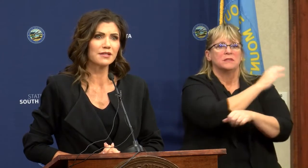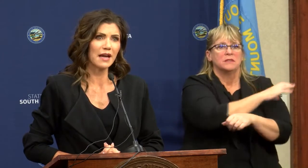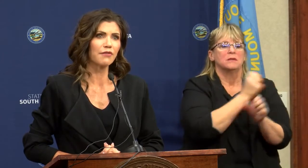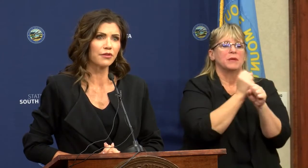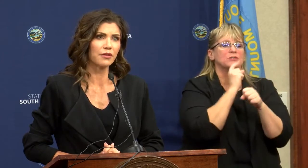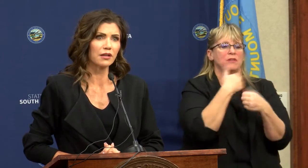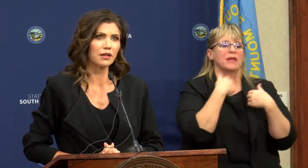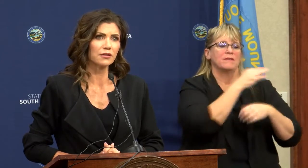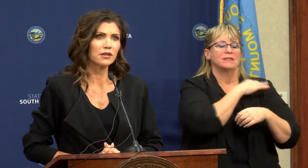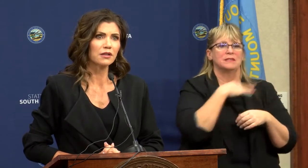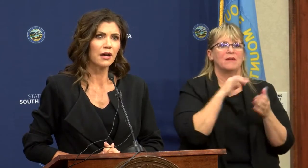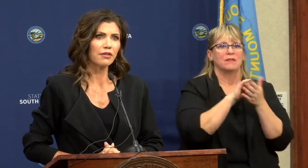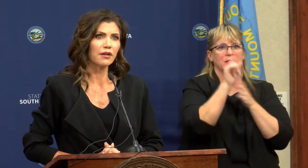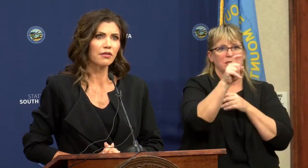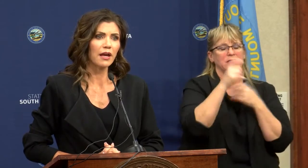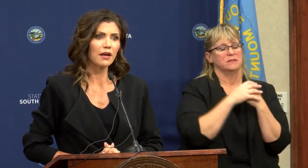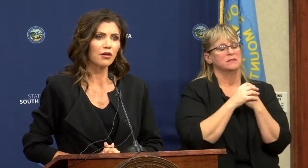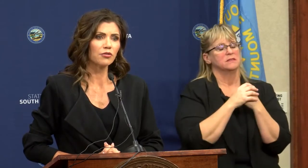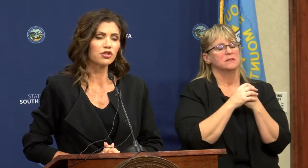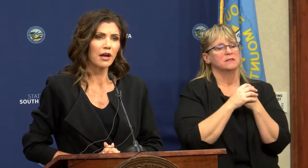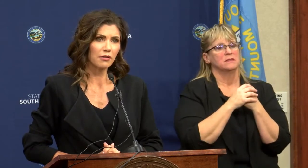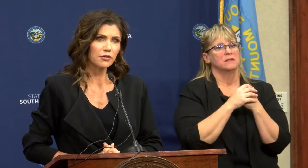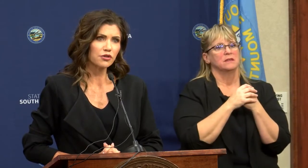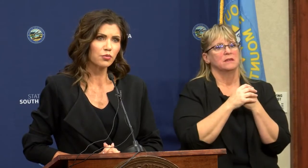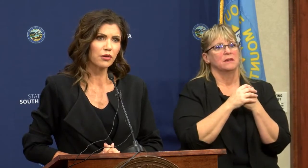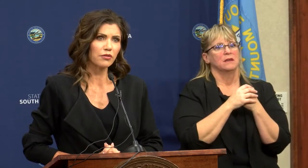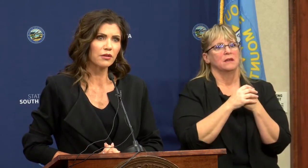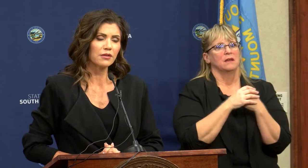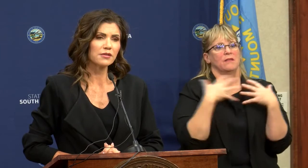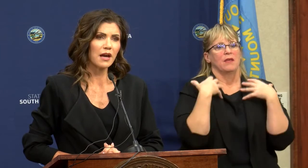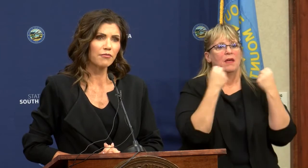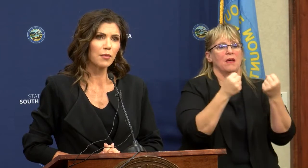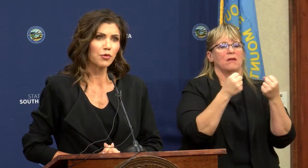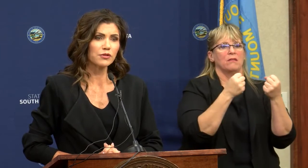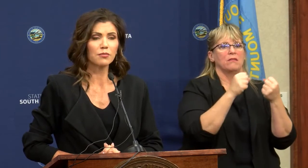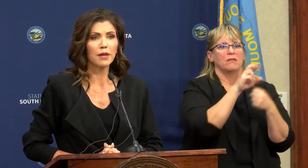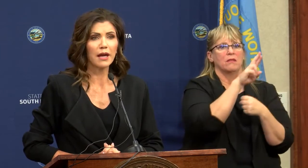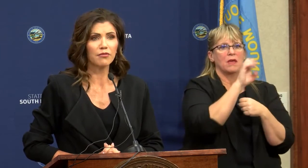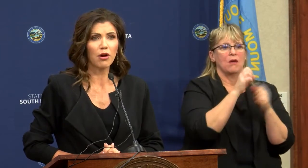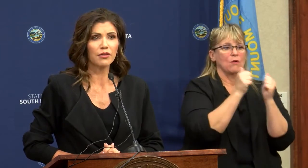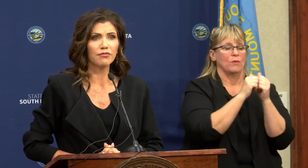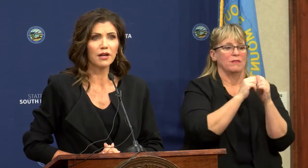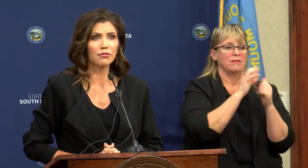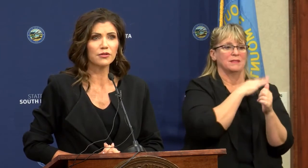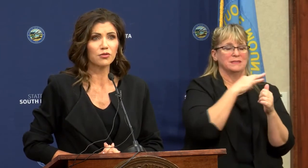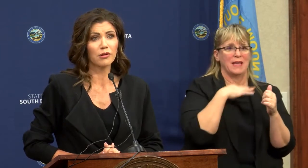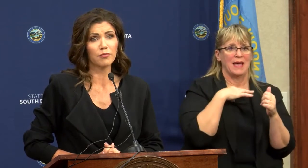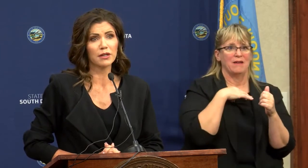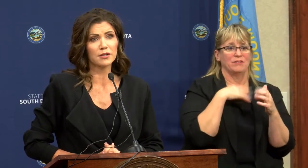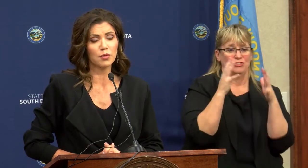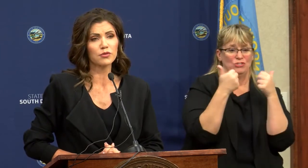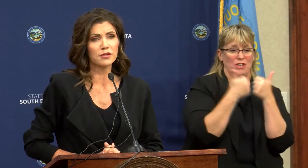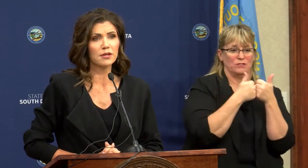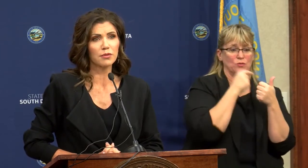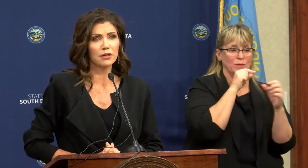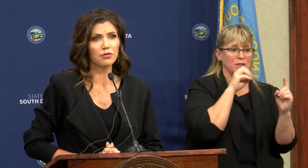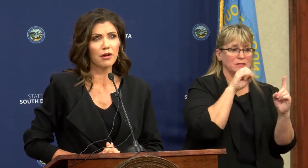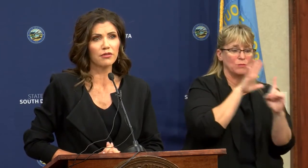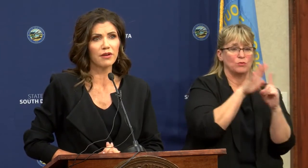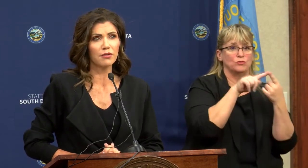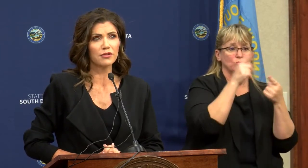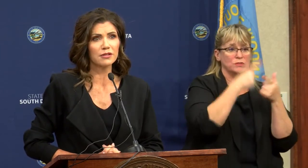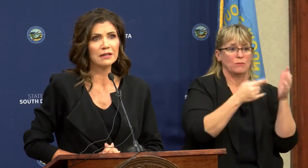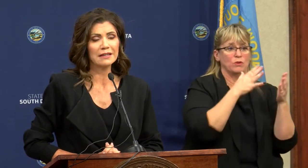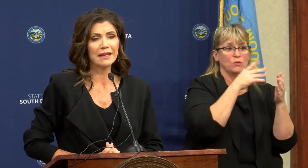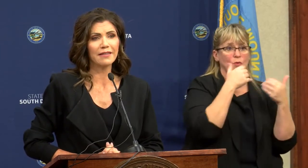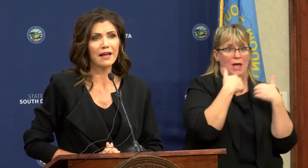sure they have the staff that they need. I think they are challenged with staff members that may have caught the virus or have been exposed to somebody who